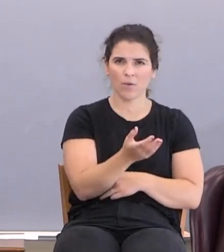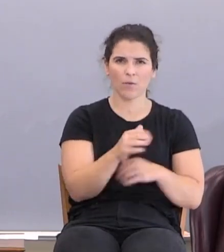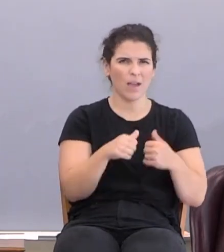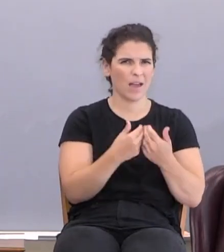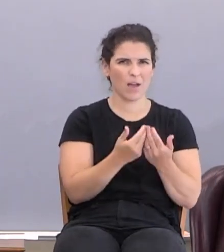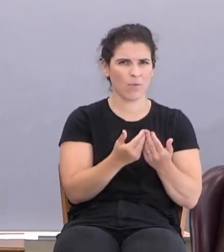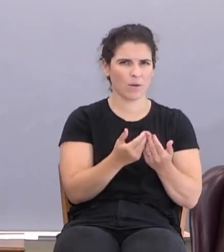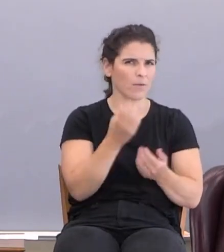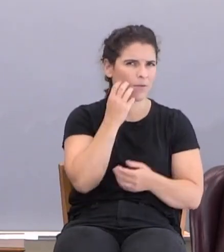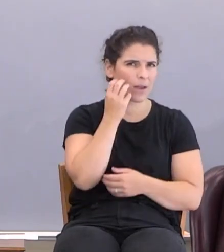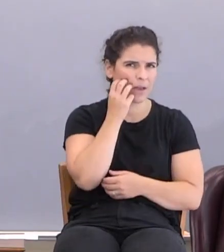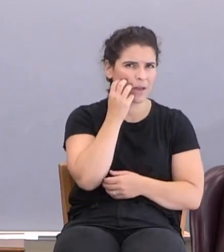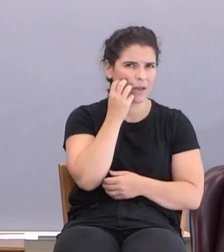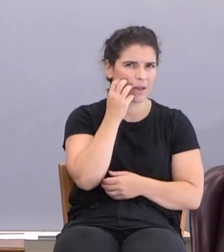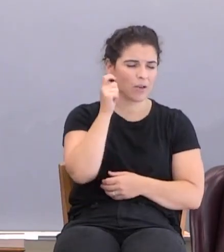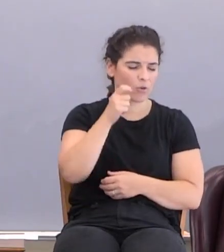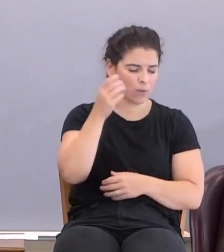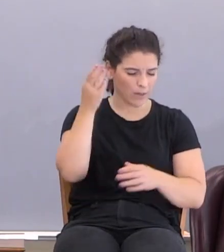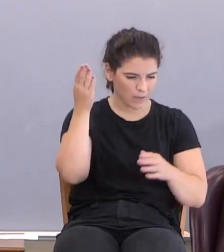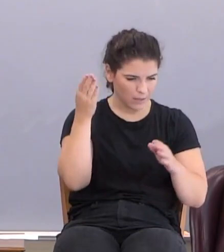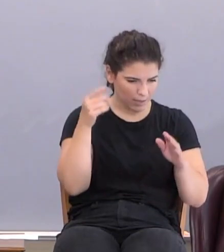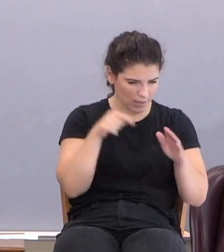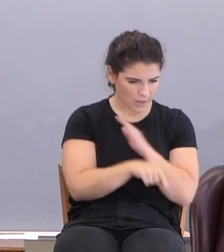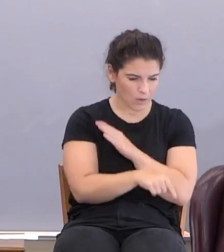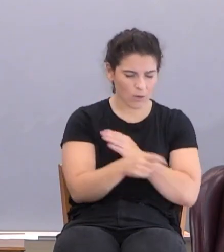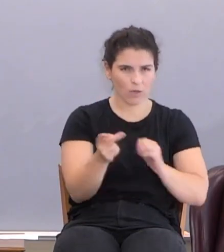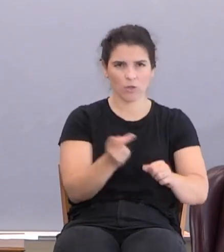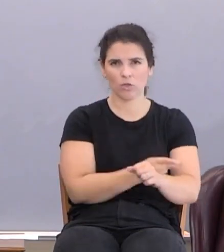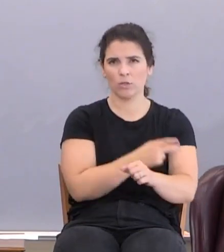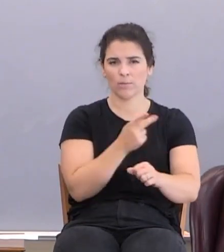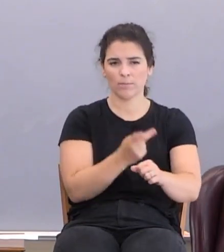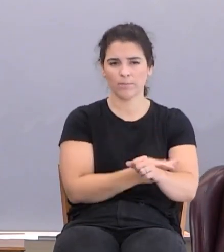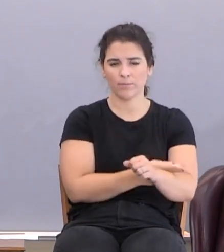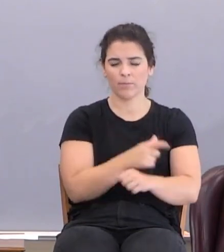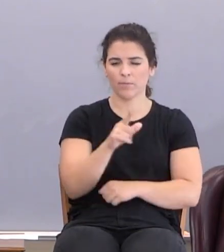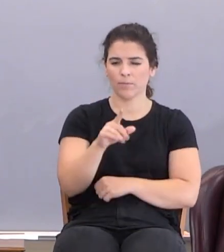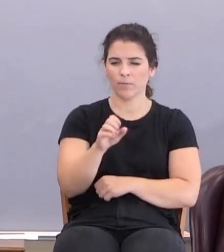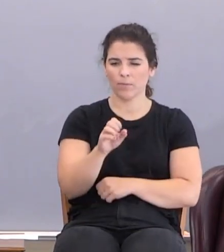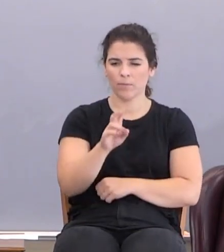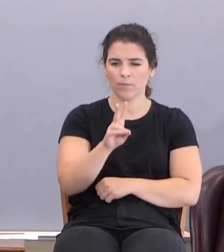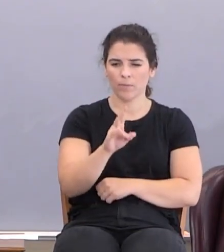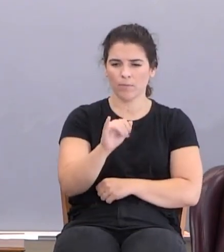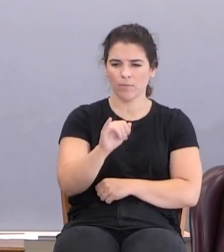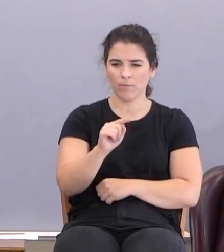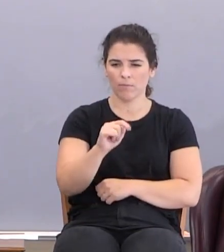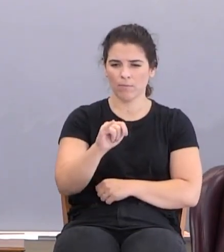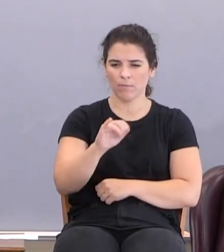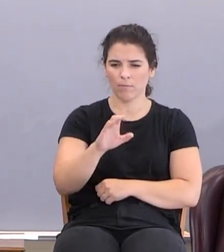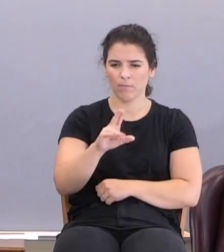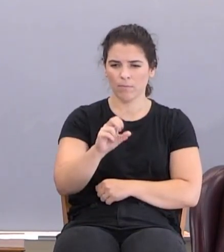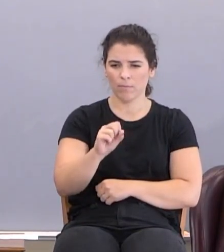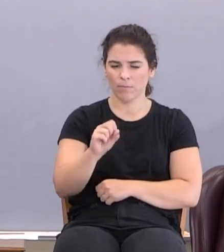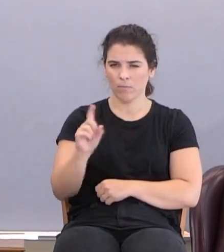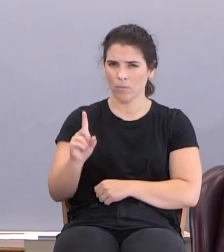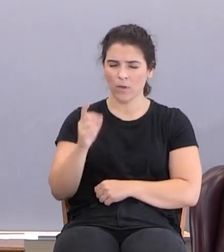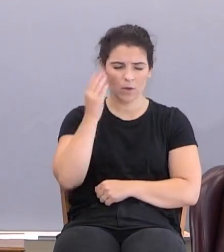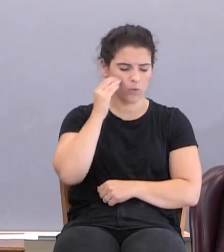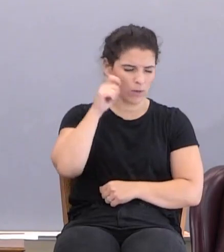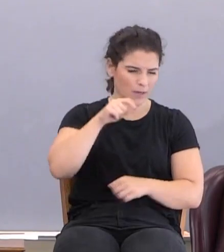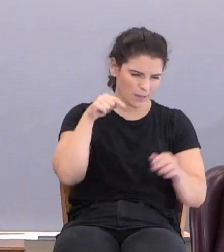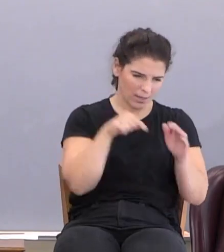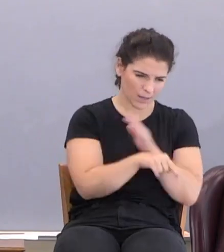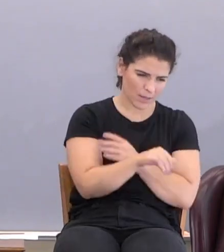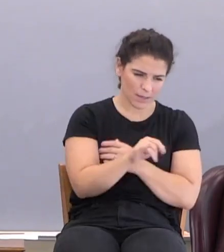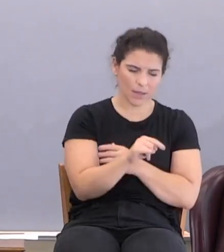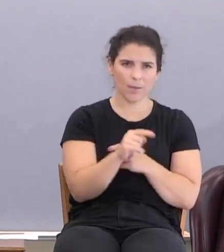how would he get the fat? He knew he had to slay it. Leviticus chapter 1, you bring the blood. So he knew he had to kill it. But he